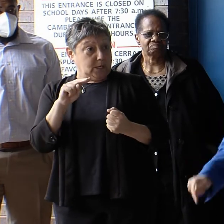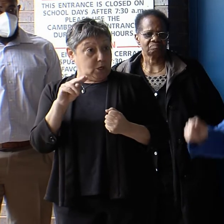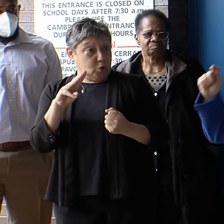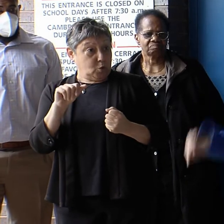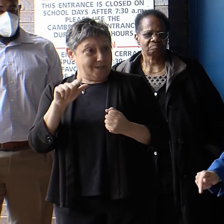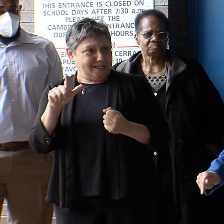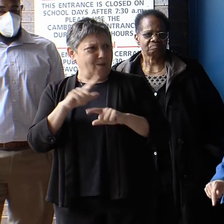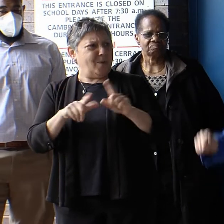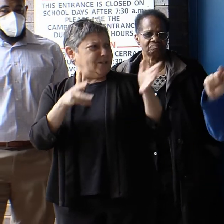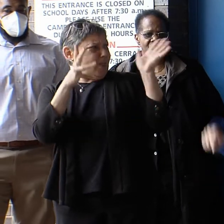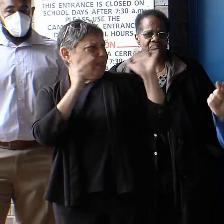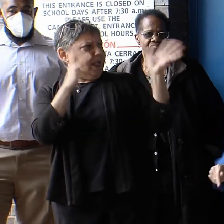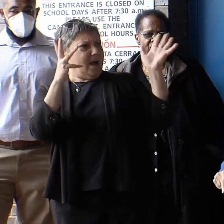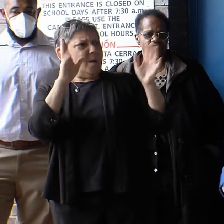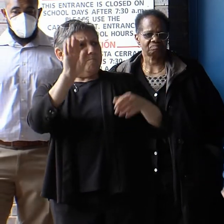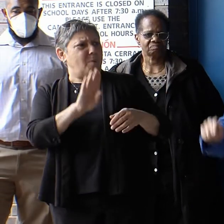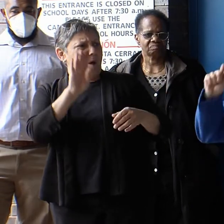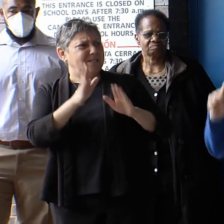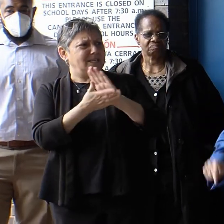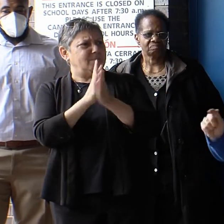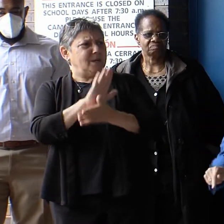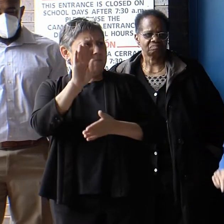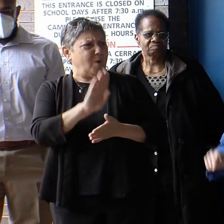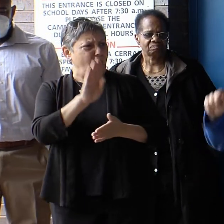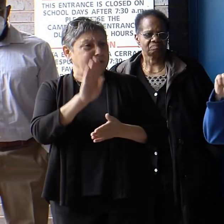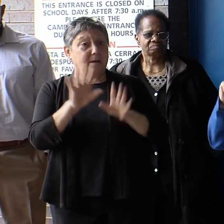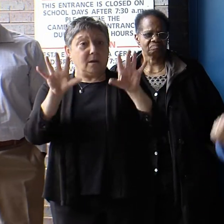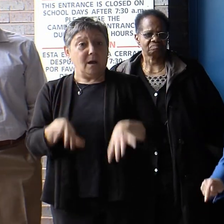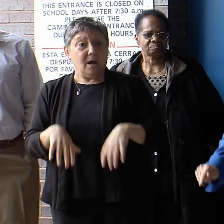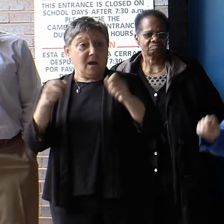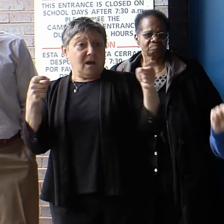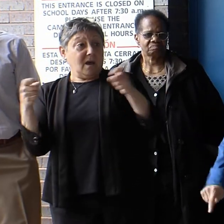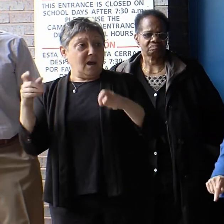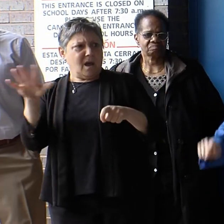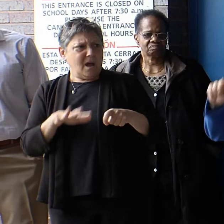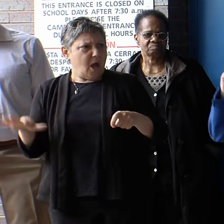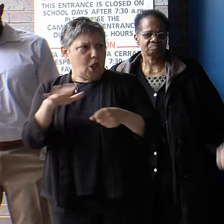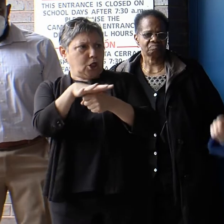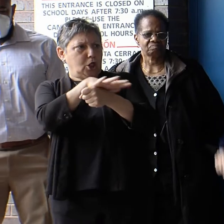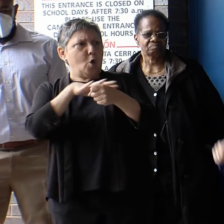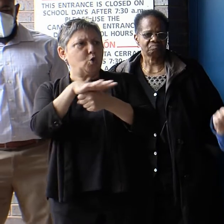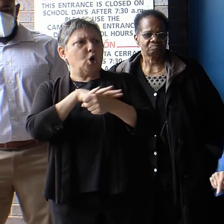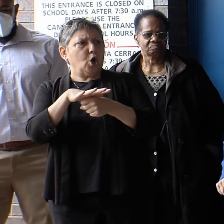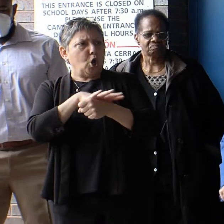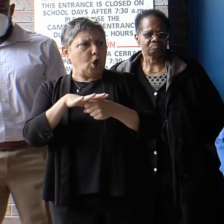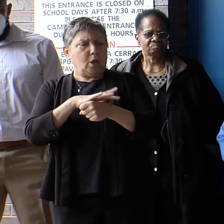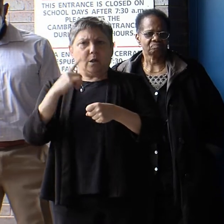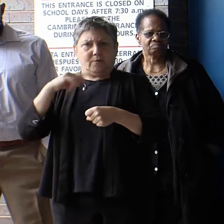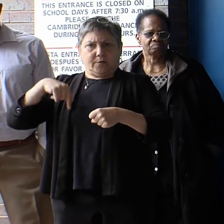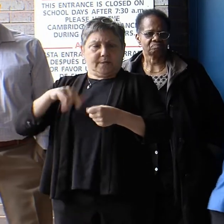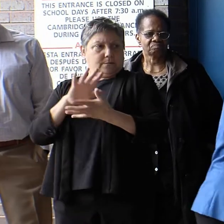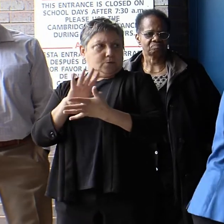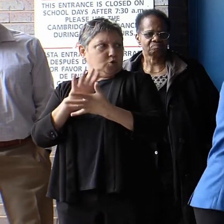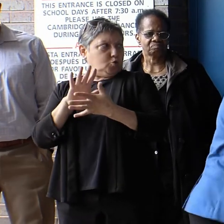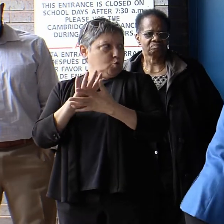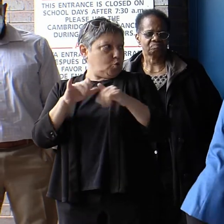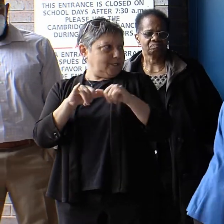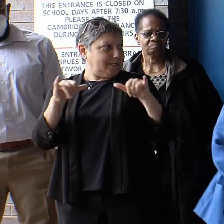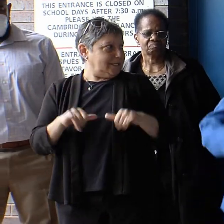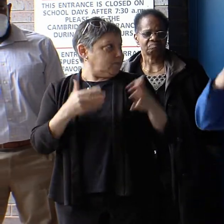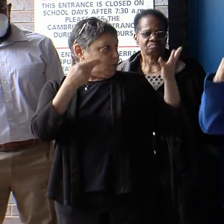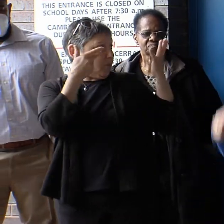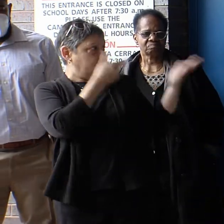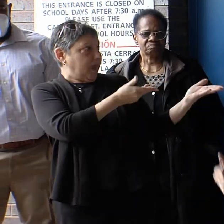but to let Boston beat Boston and make sure that there's local control of this school system so that these